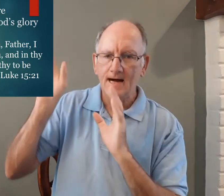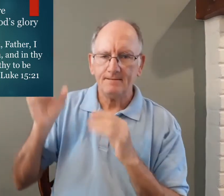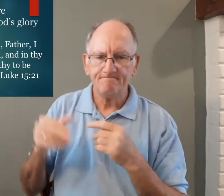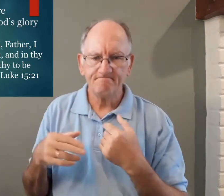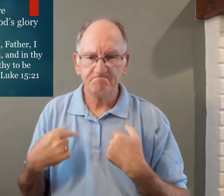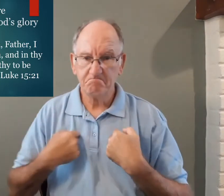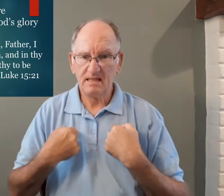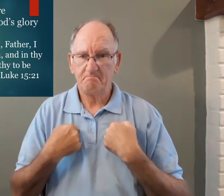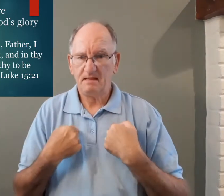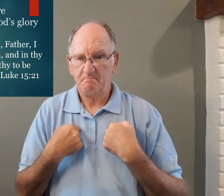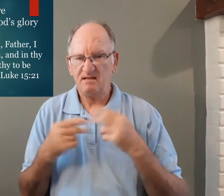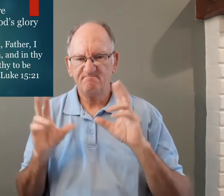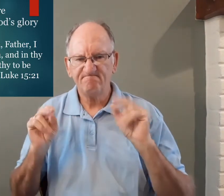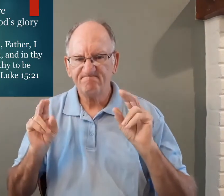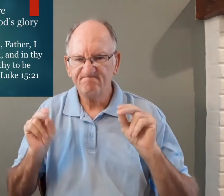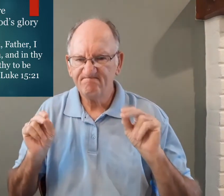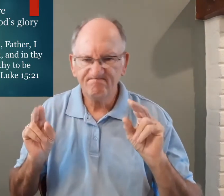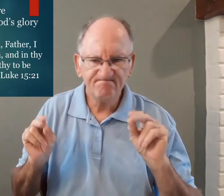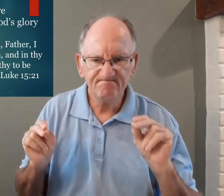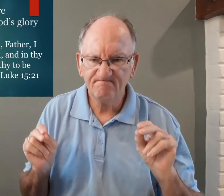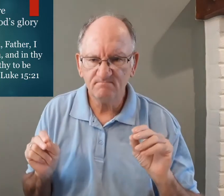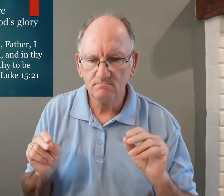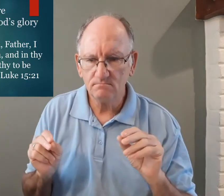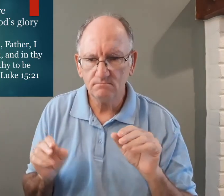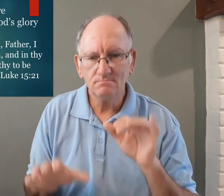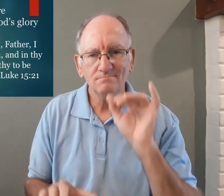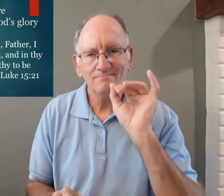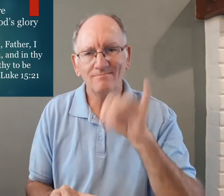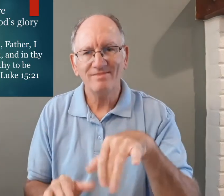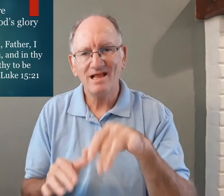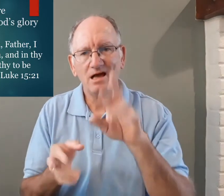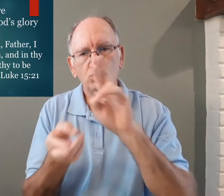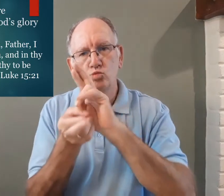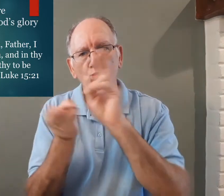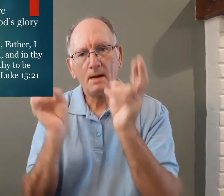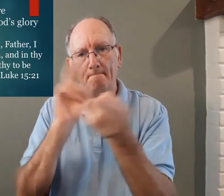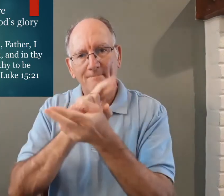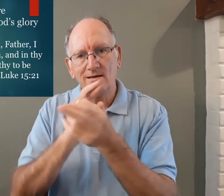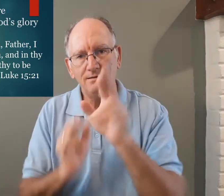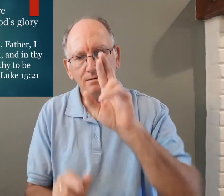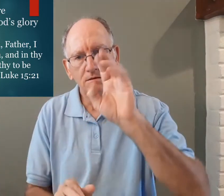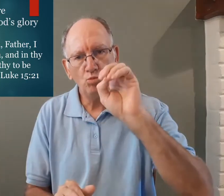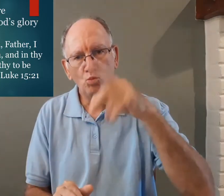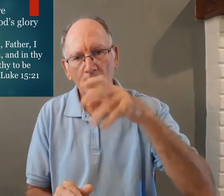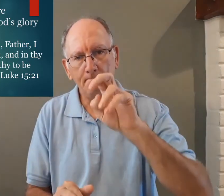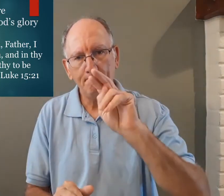he changed because he wanted the focus to be on God and not on himself that is repentance